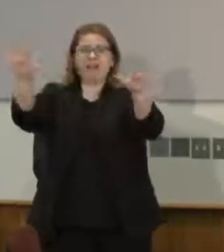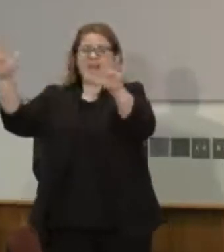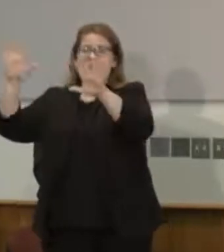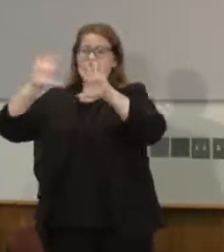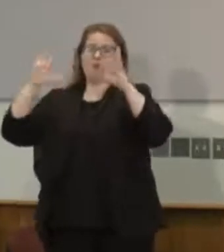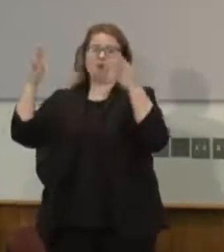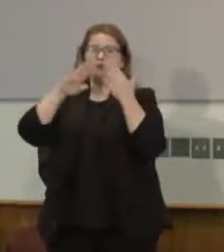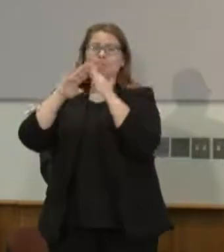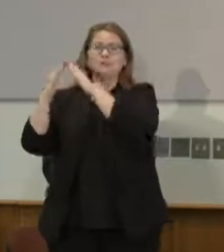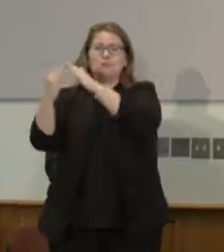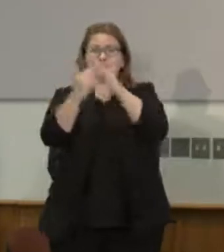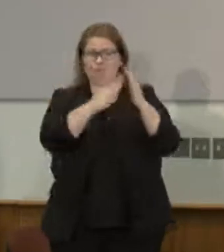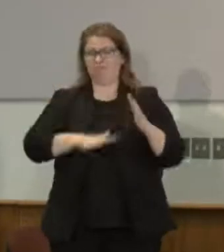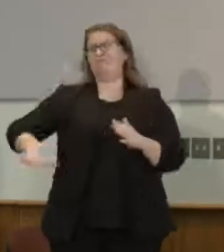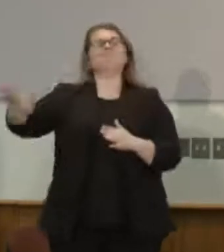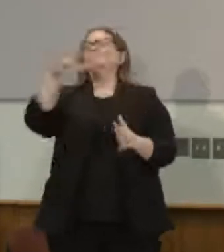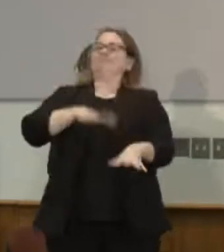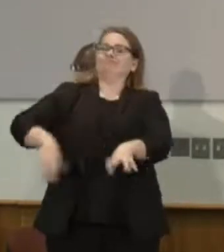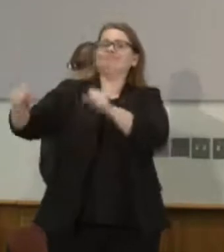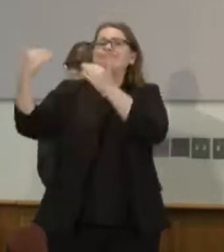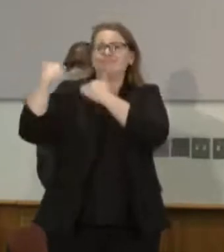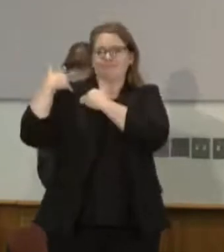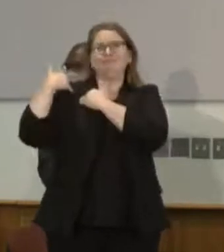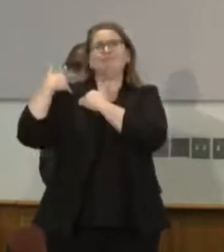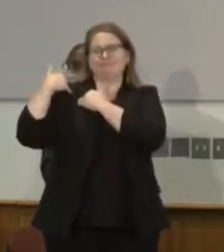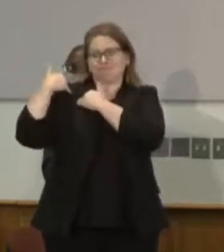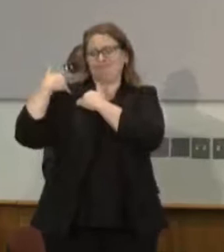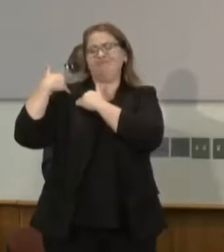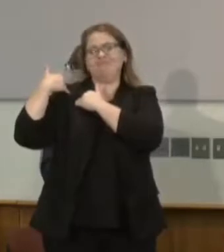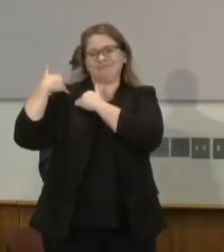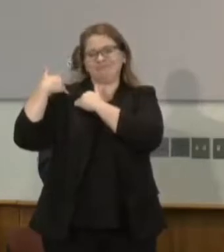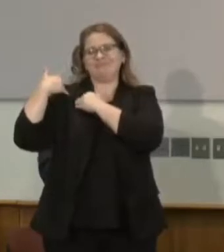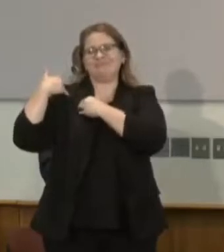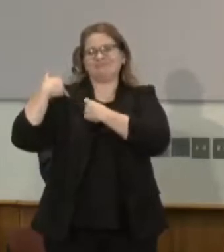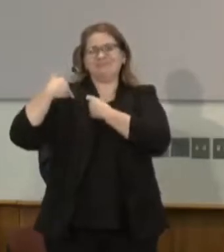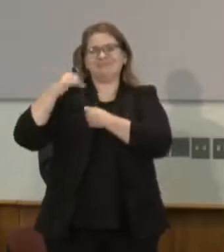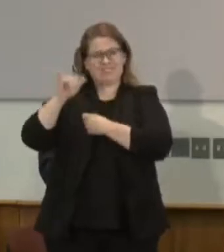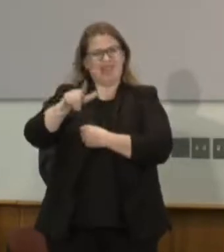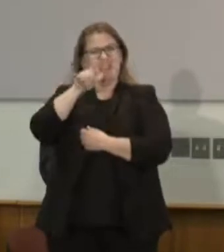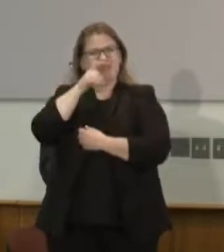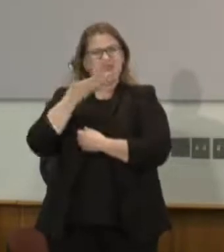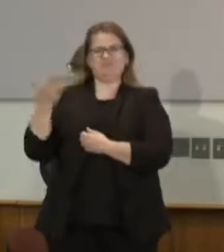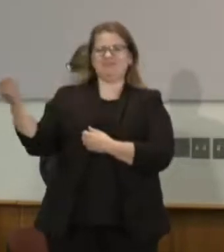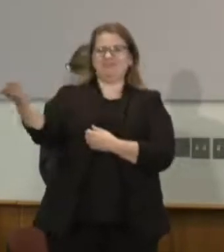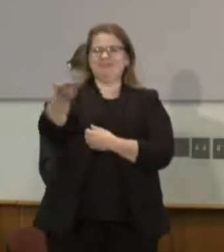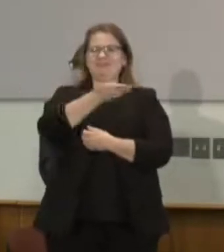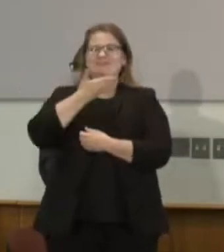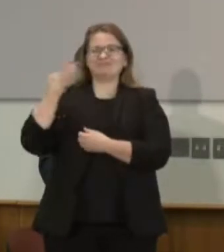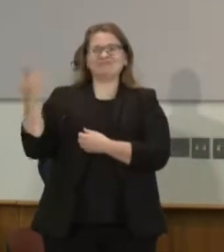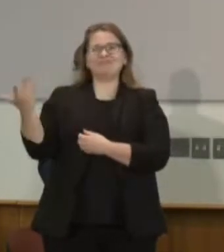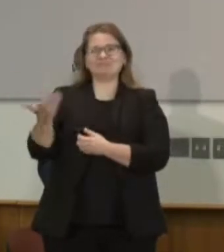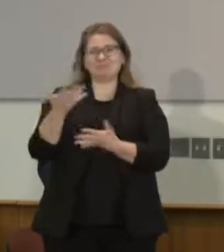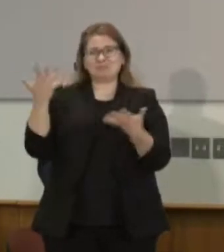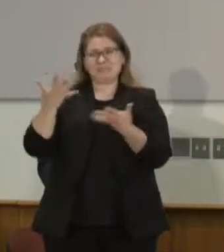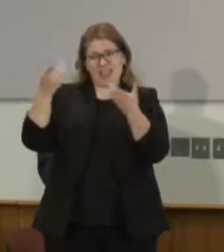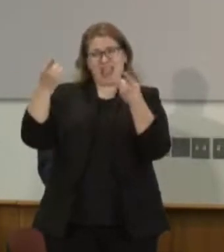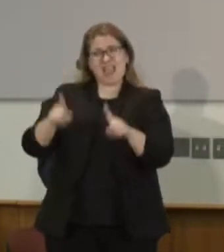we are going to be defined very clearly what happens in the coming days weeks and months